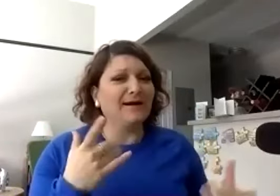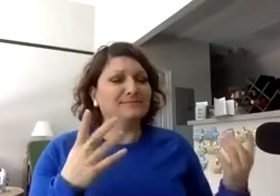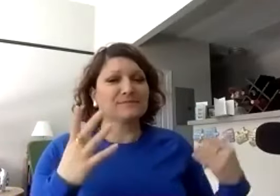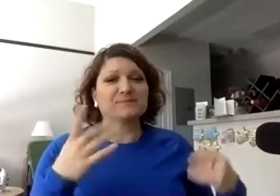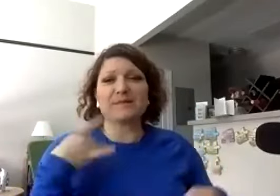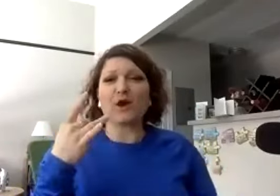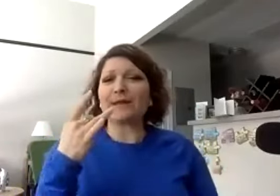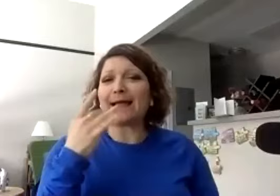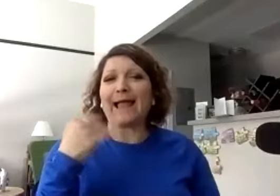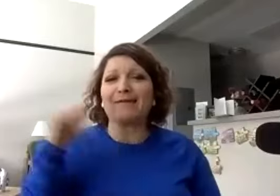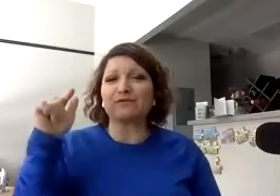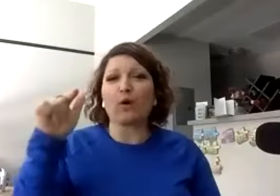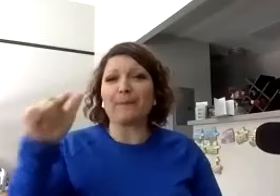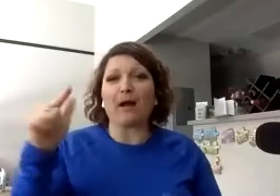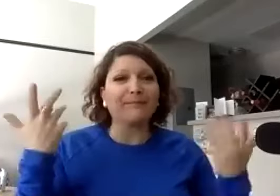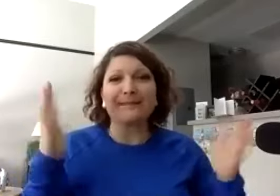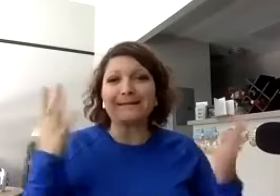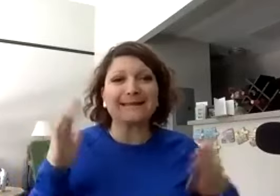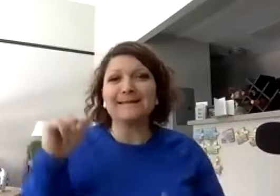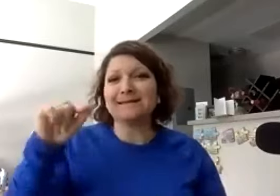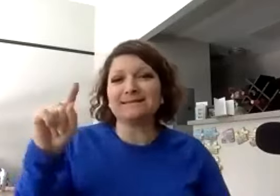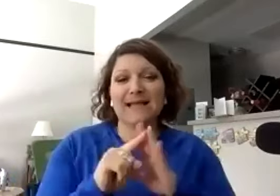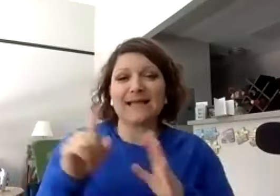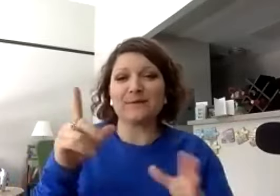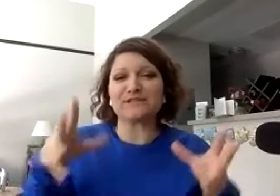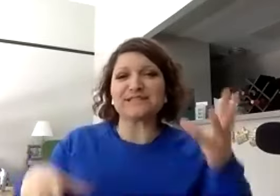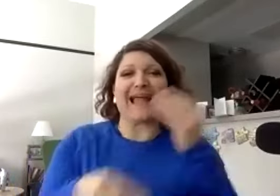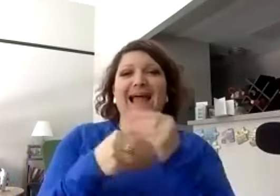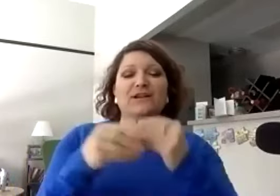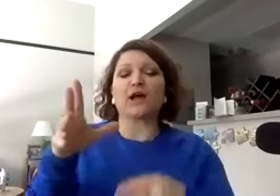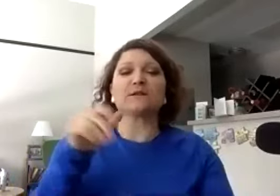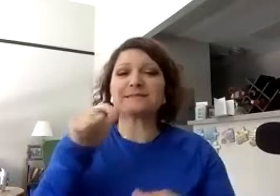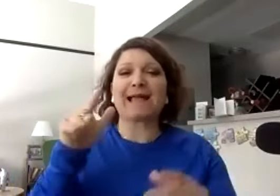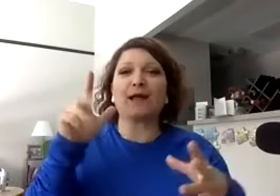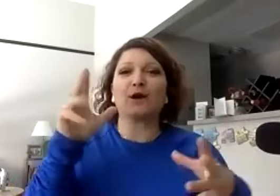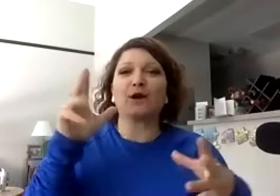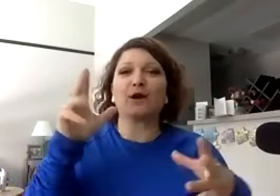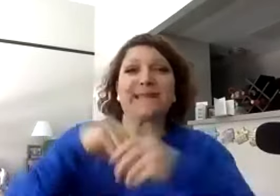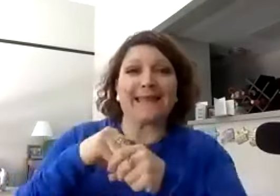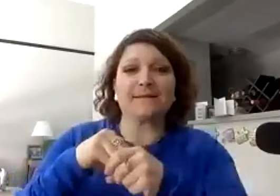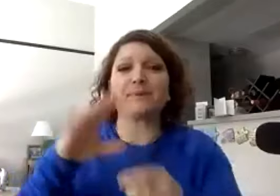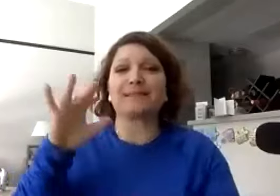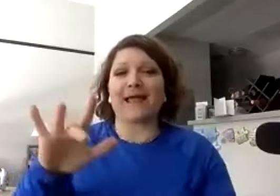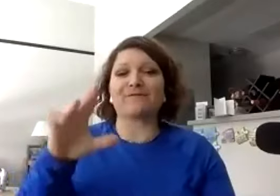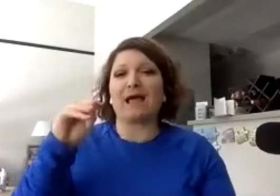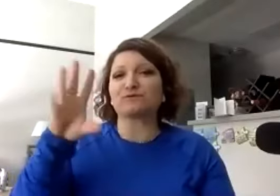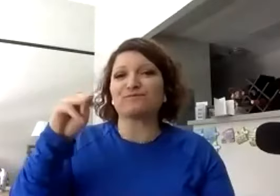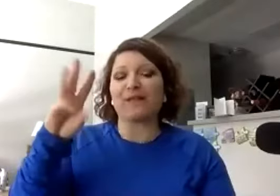But the only light had the doorbell. That's it. It was just added on. It was not built in, but they have that flash